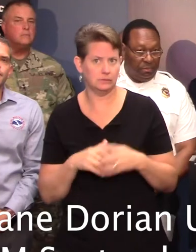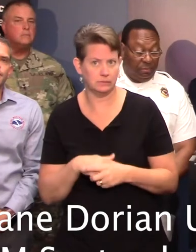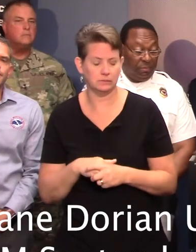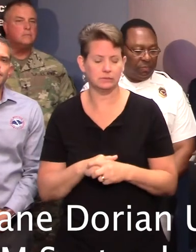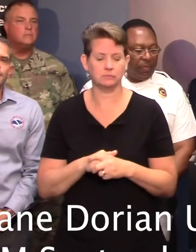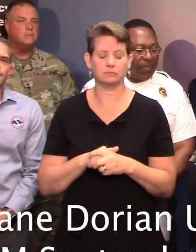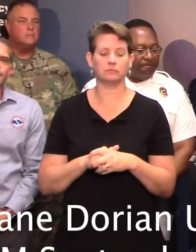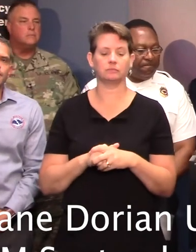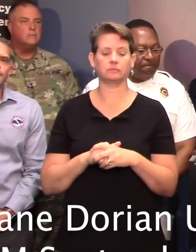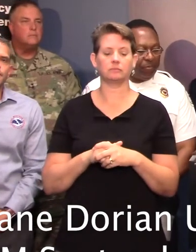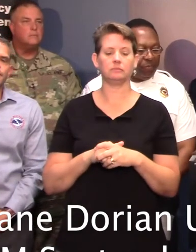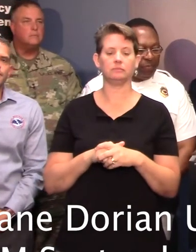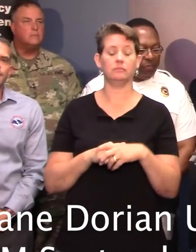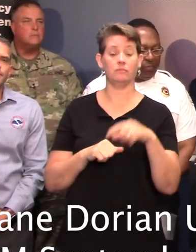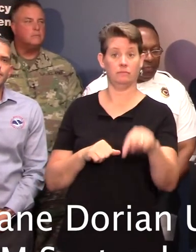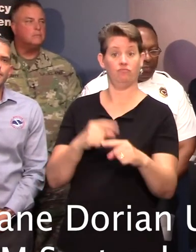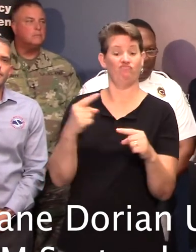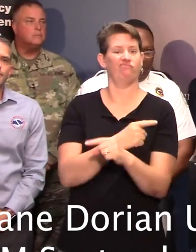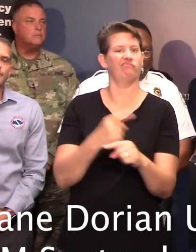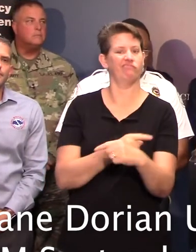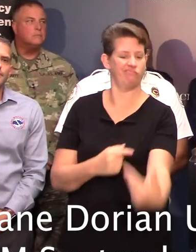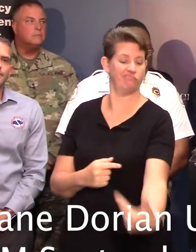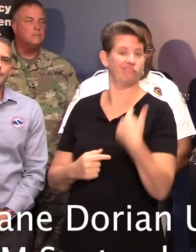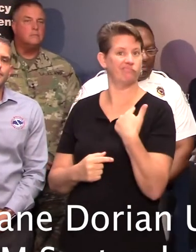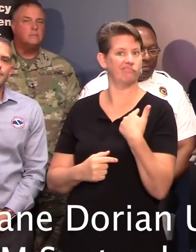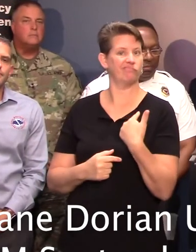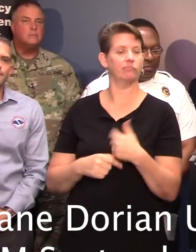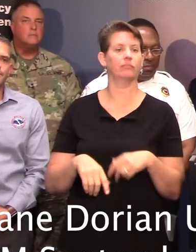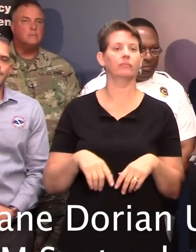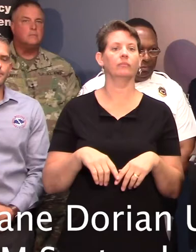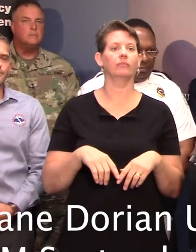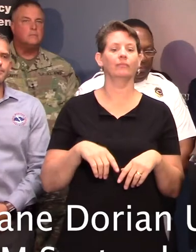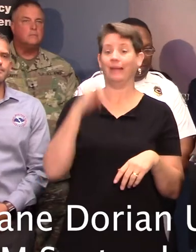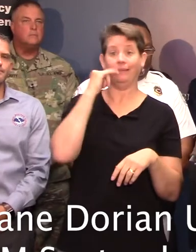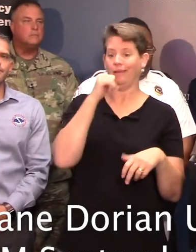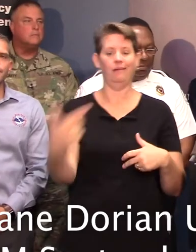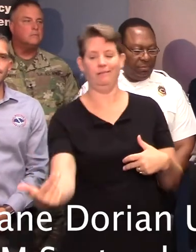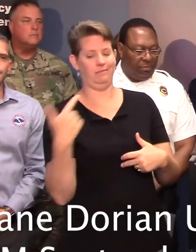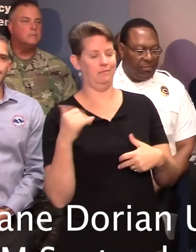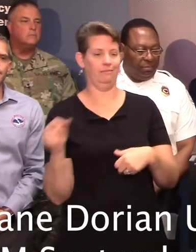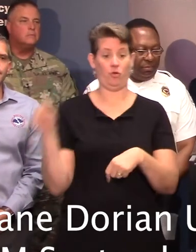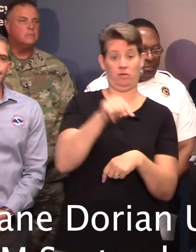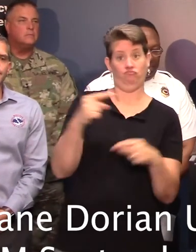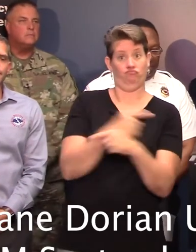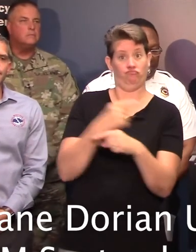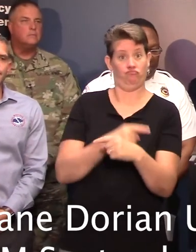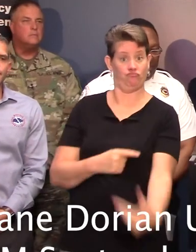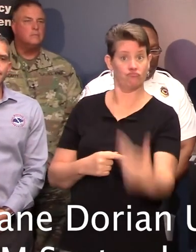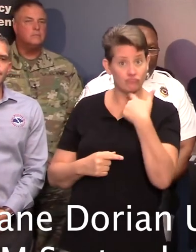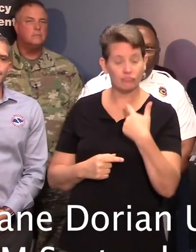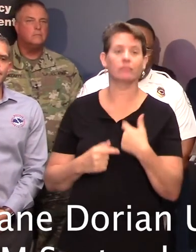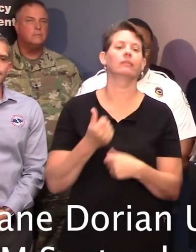interstate. On the westbound side, in order to get on, if you're not going to ride on the reverse side of the interstate, there are